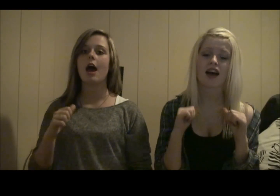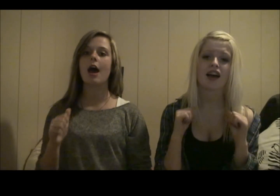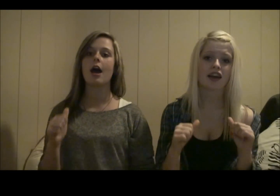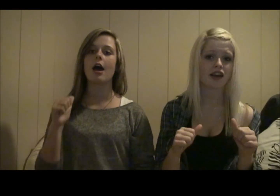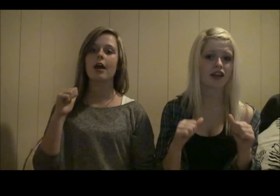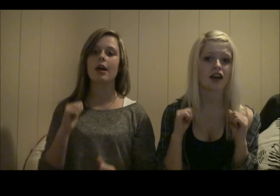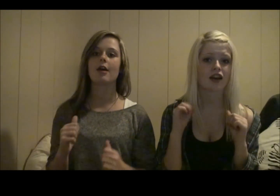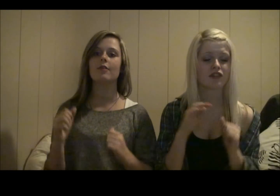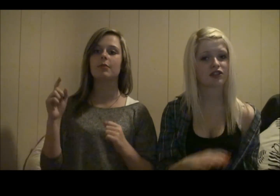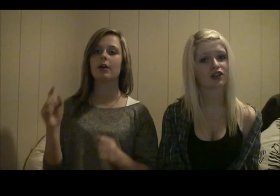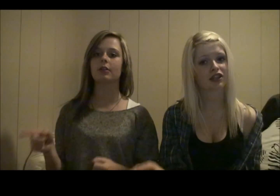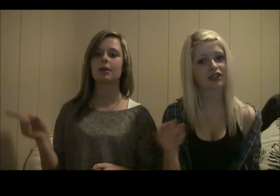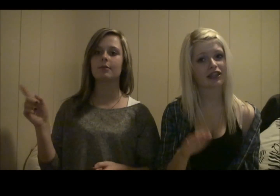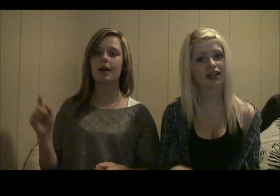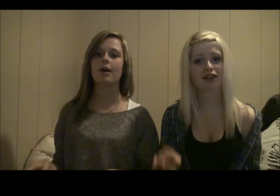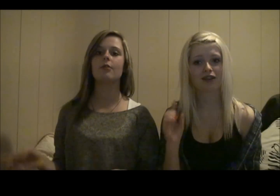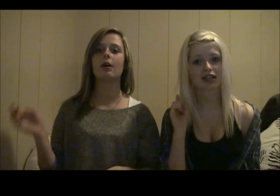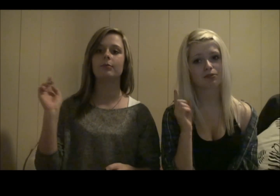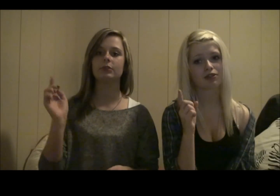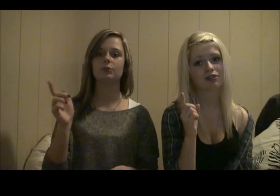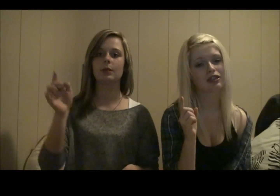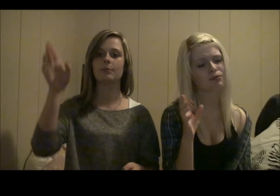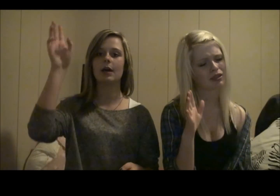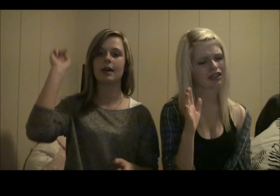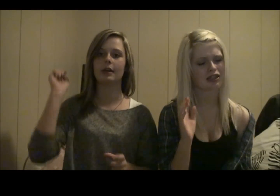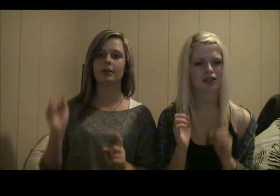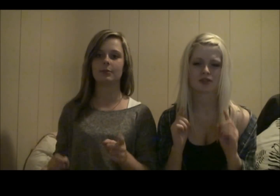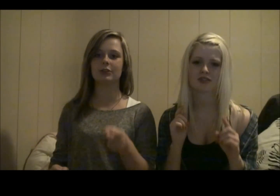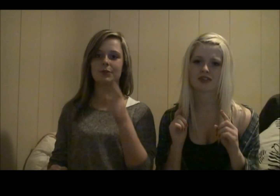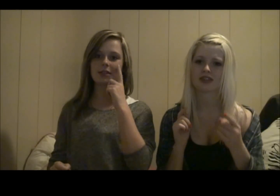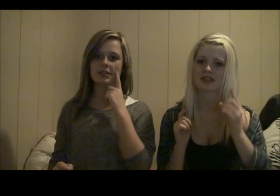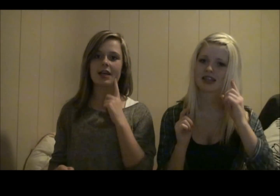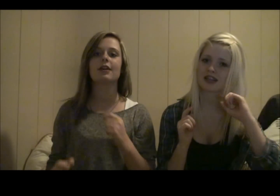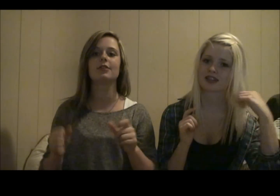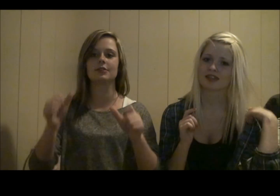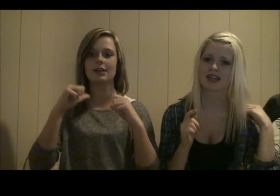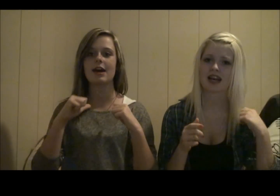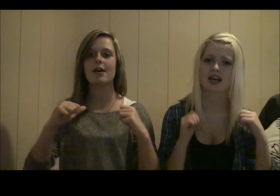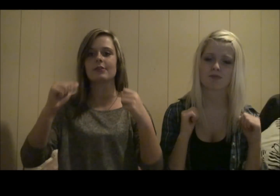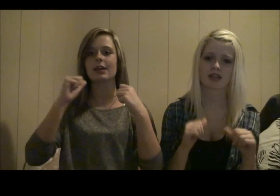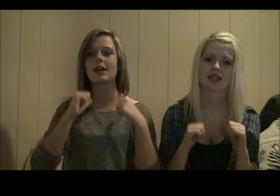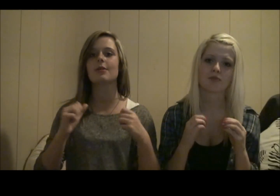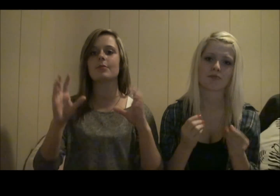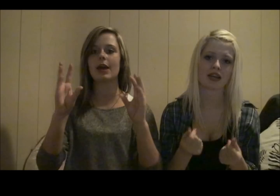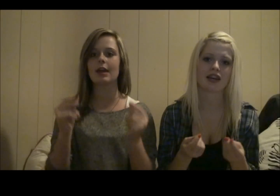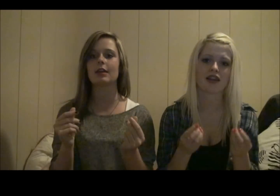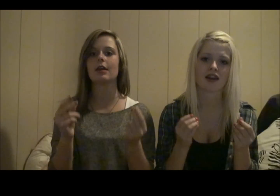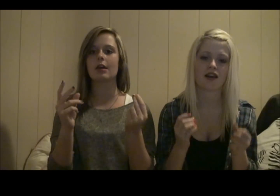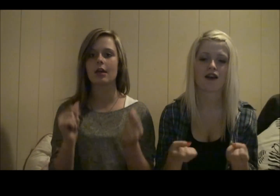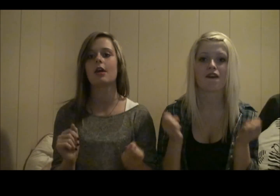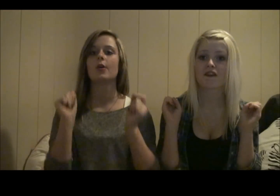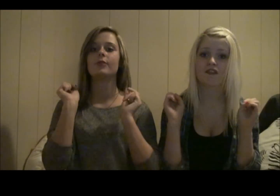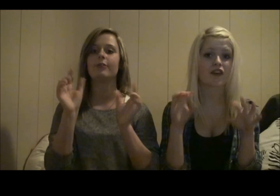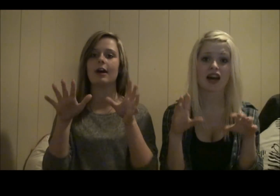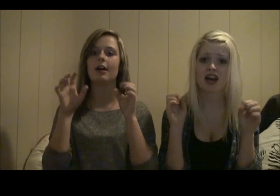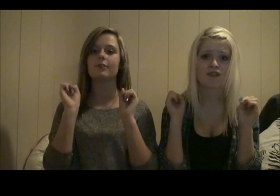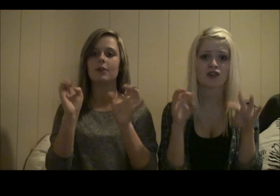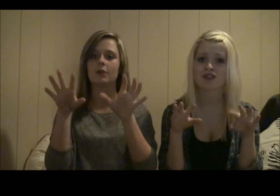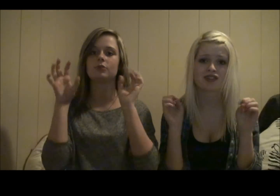I have a target now I bet you're really mad and I bet you're really is that Cause I'm getting paid Five hundred